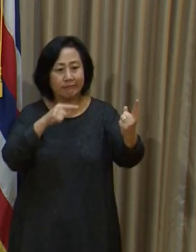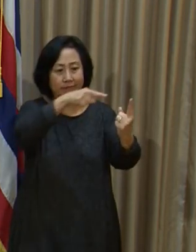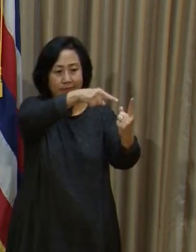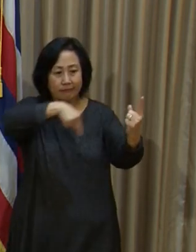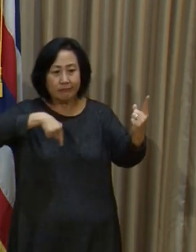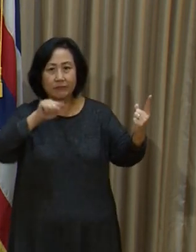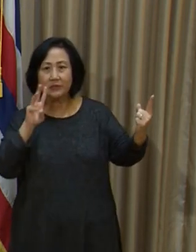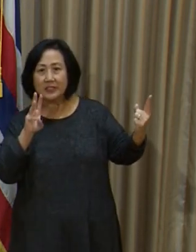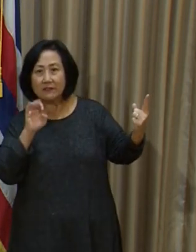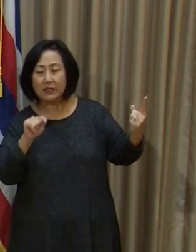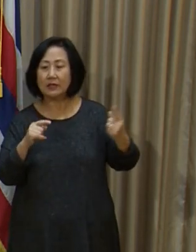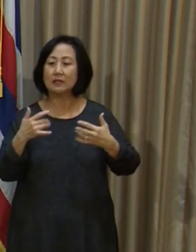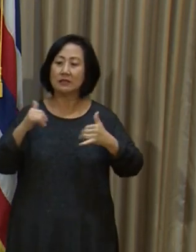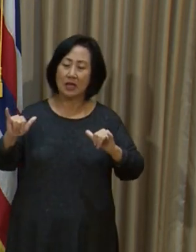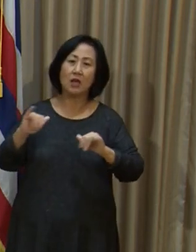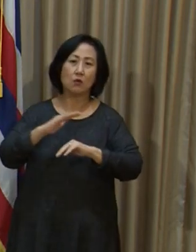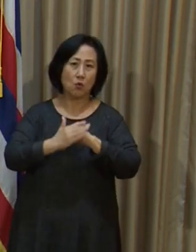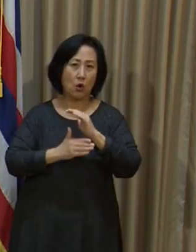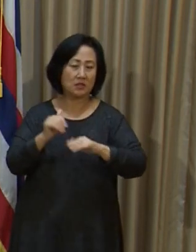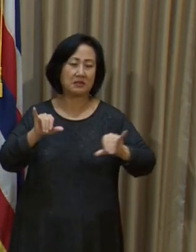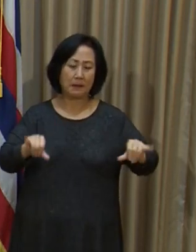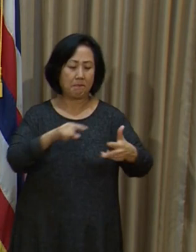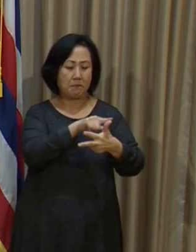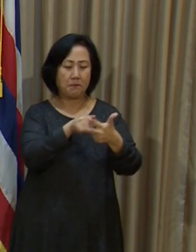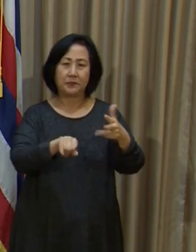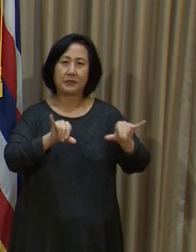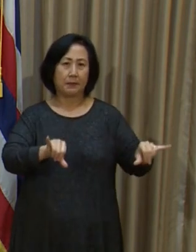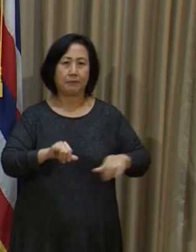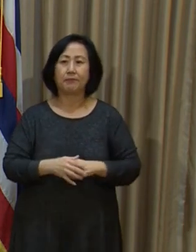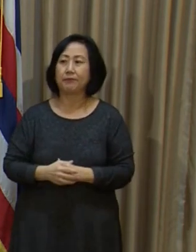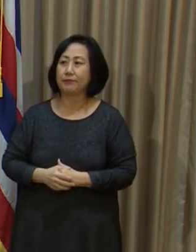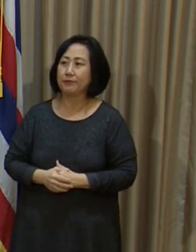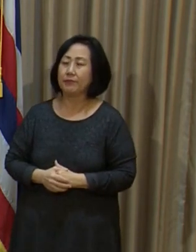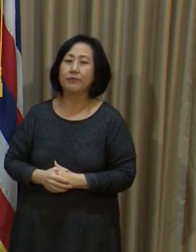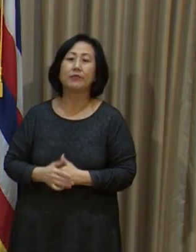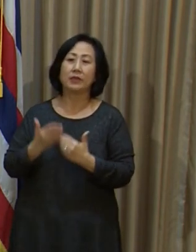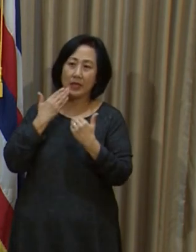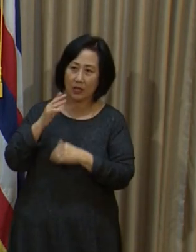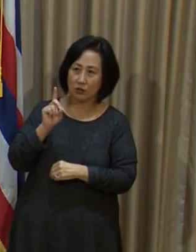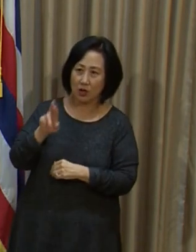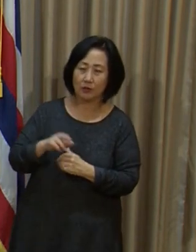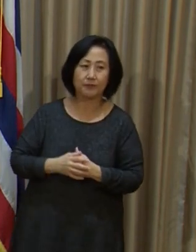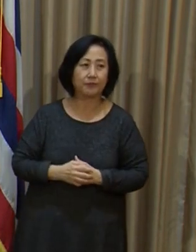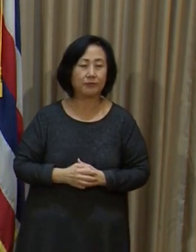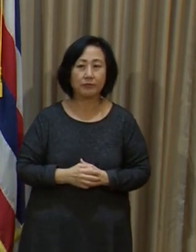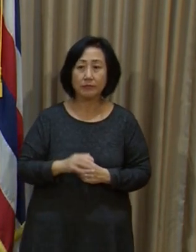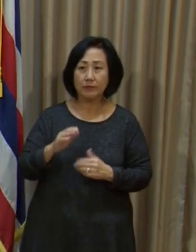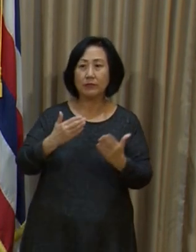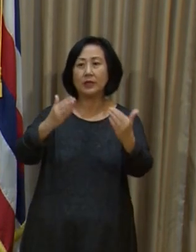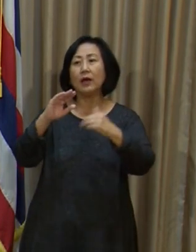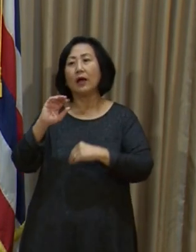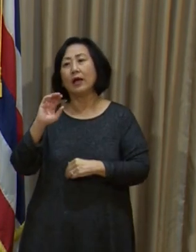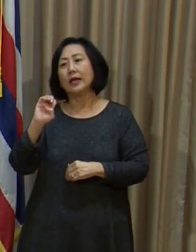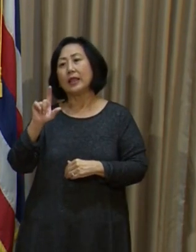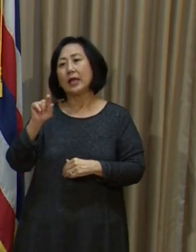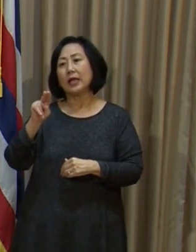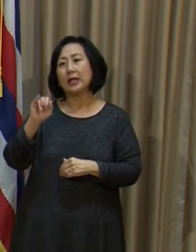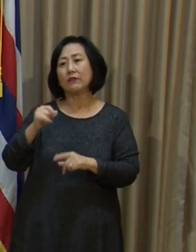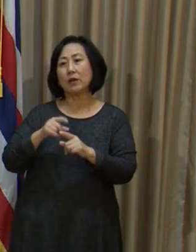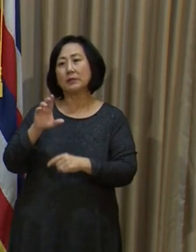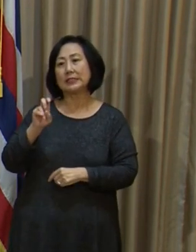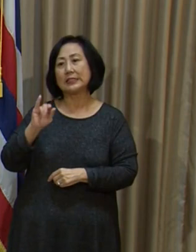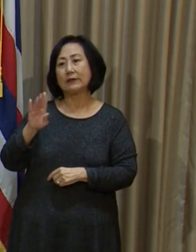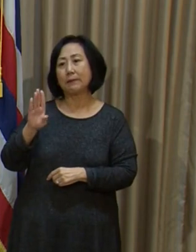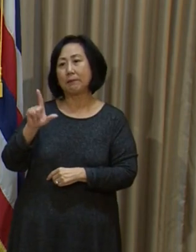distancing. And it's still washing your hands. Thank you very much, Dr. Eleni Avandano. Civil Beat.